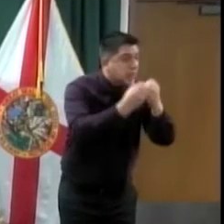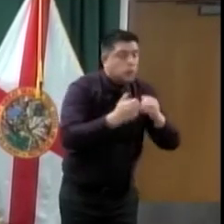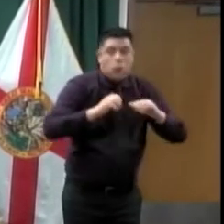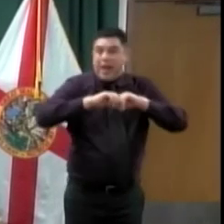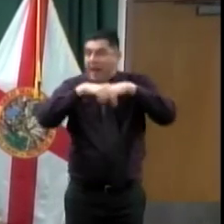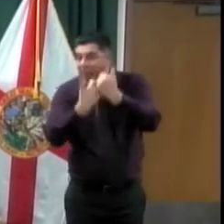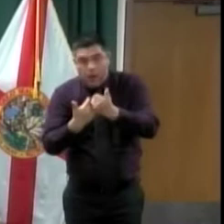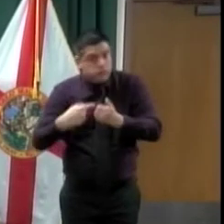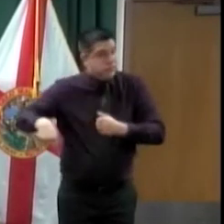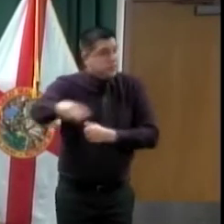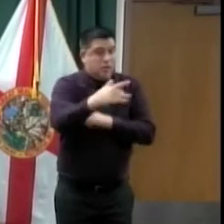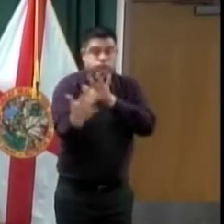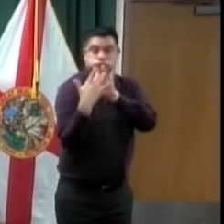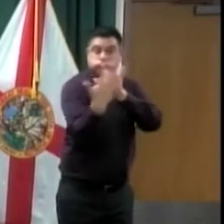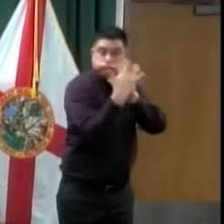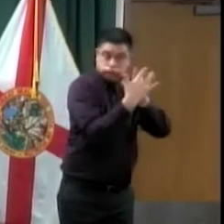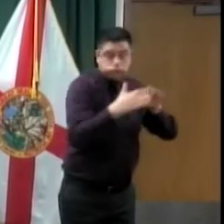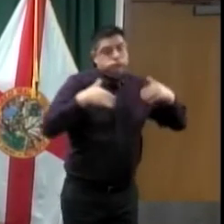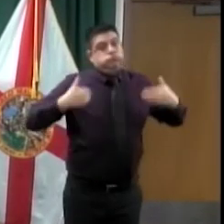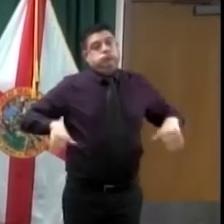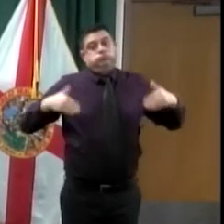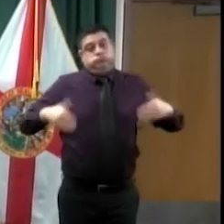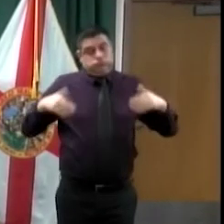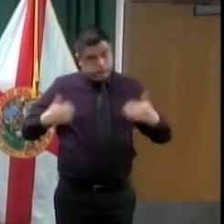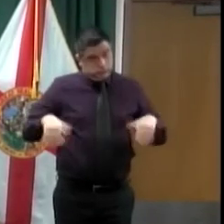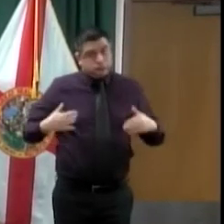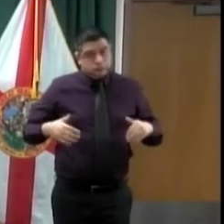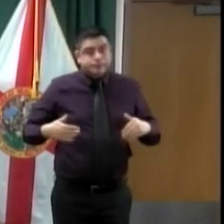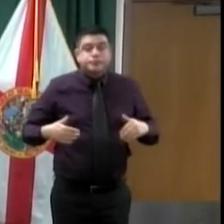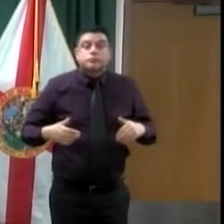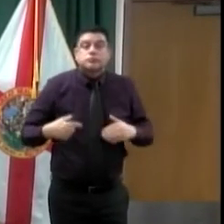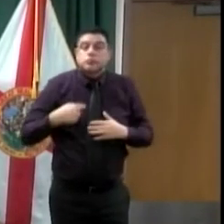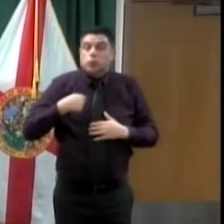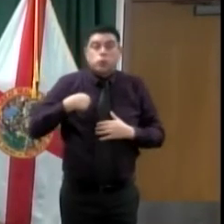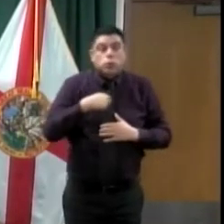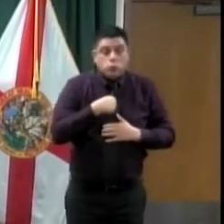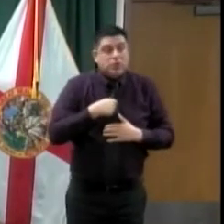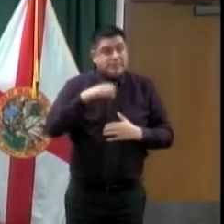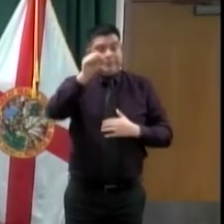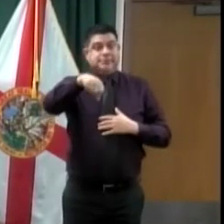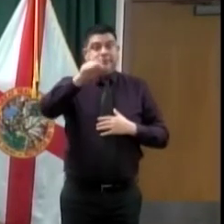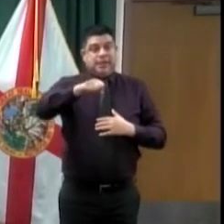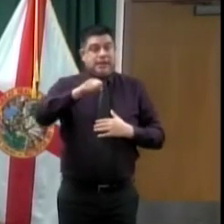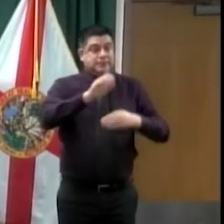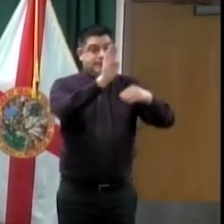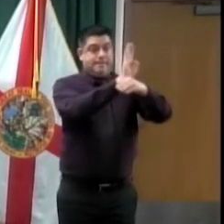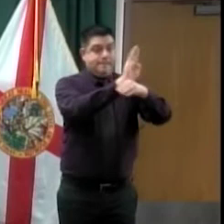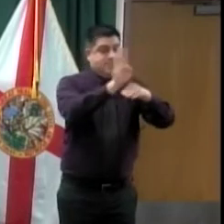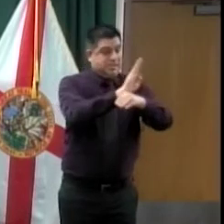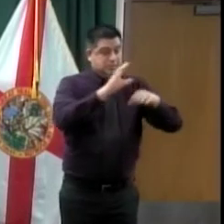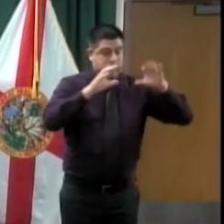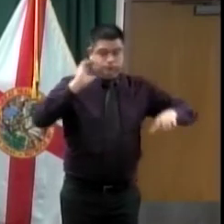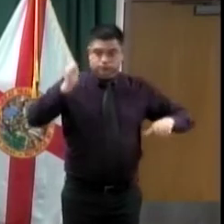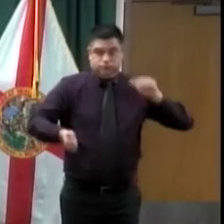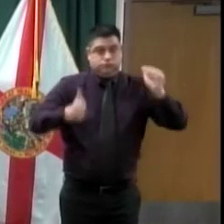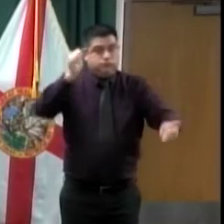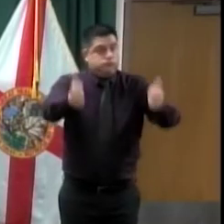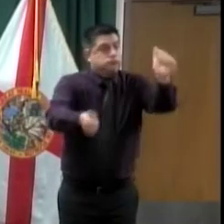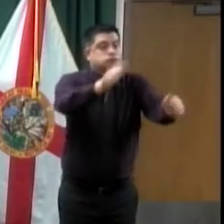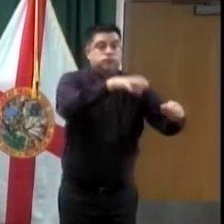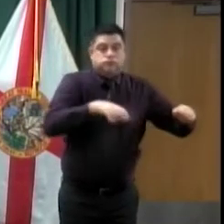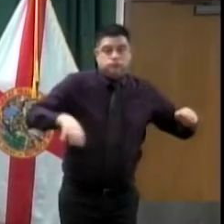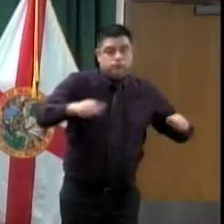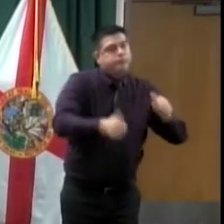Sharing Center, unfortunately, we had to close a lot of our retail operation to, one, keep our staff, volunteers, and our customers